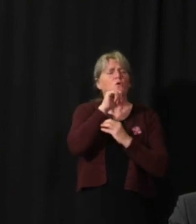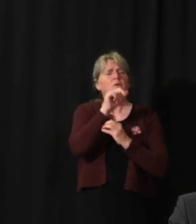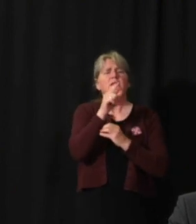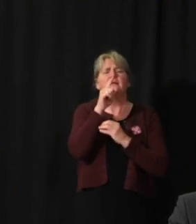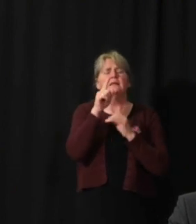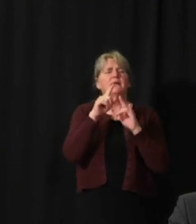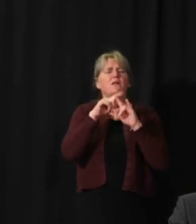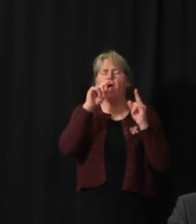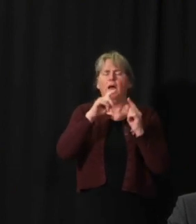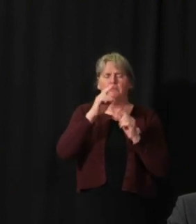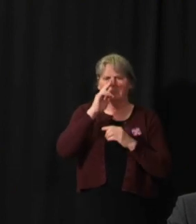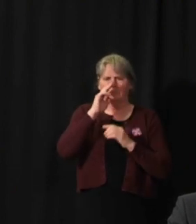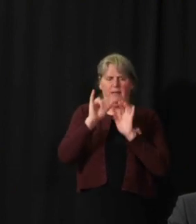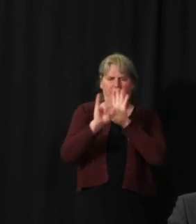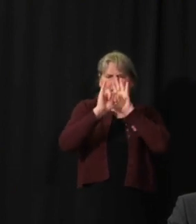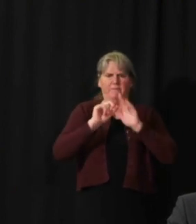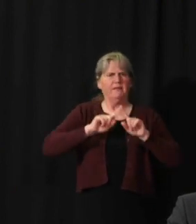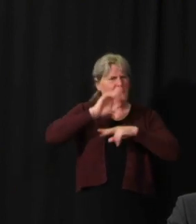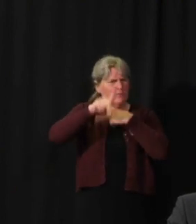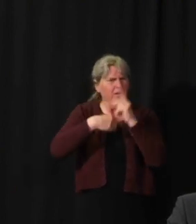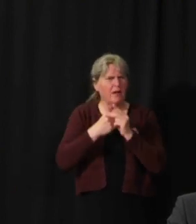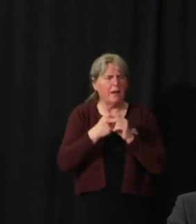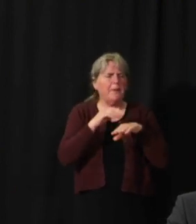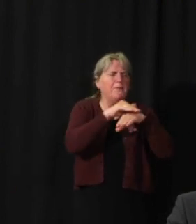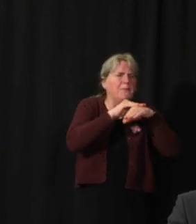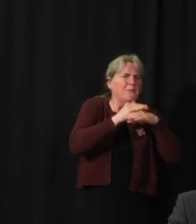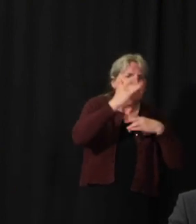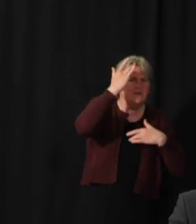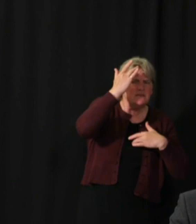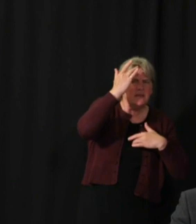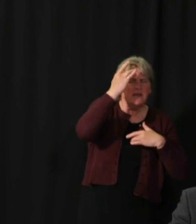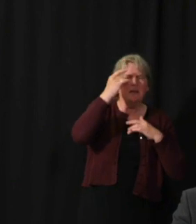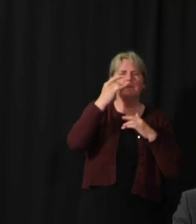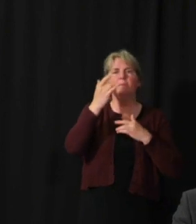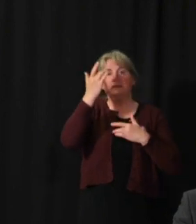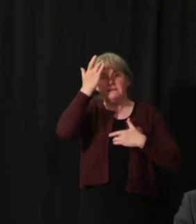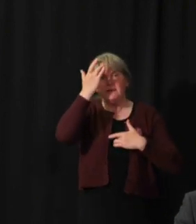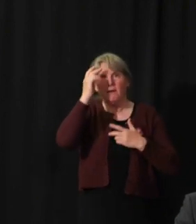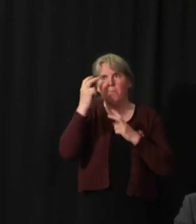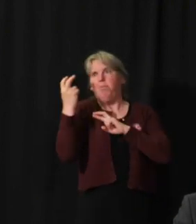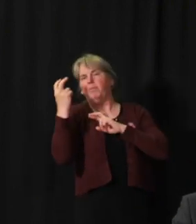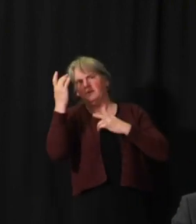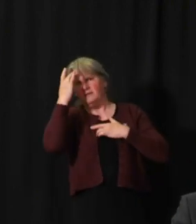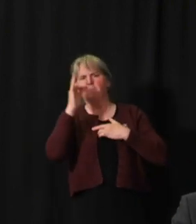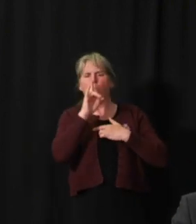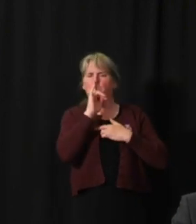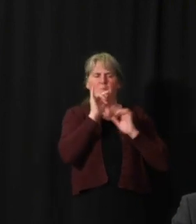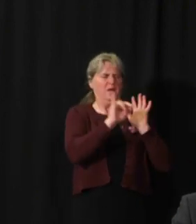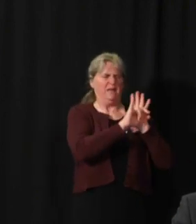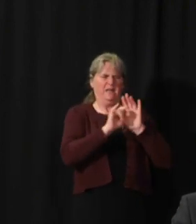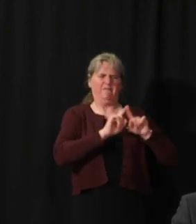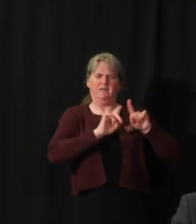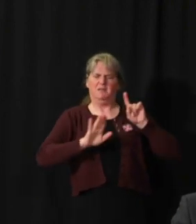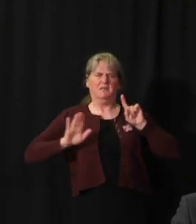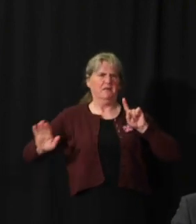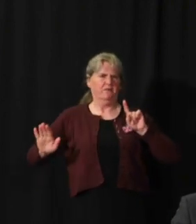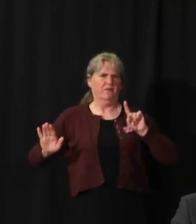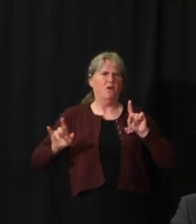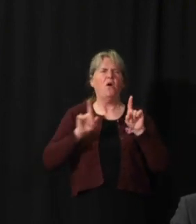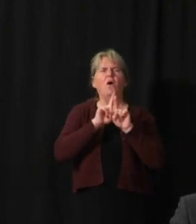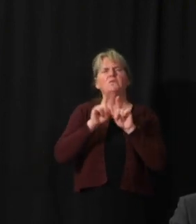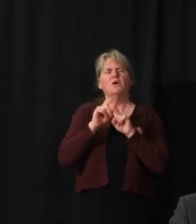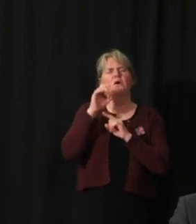or critical case status, based on assigned percentages. It also assumes that individuals do not isolate